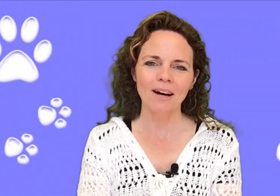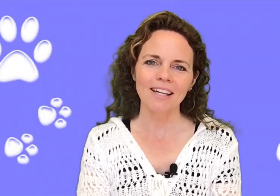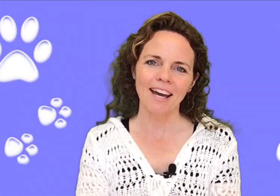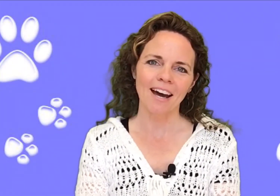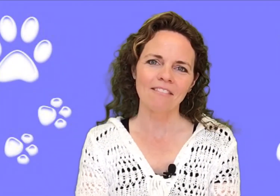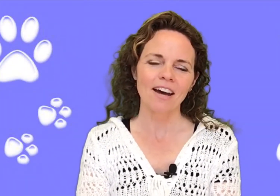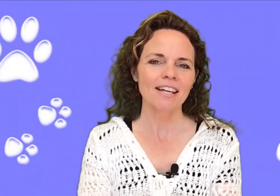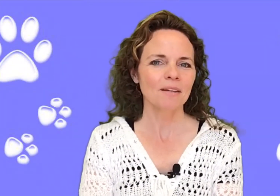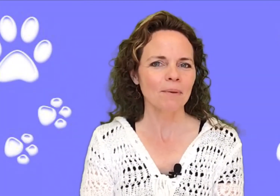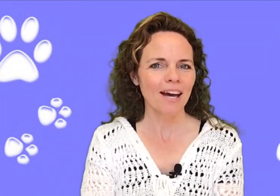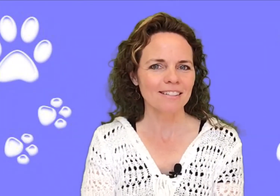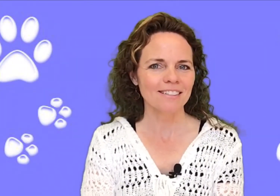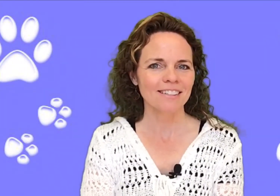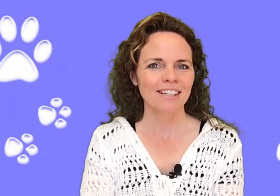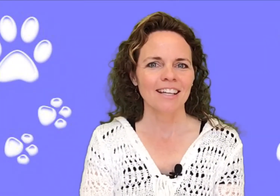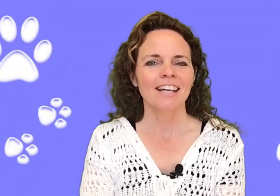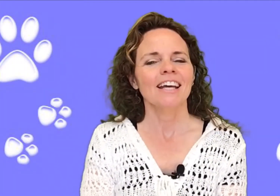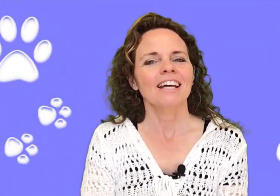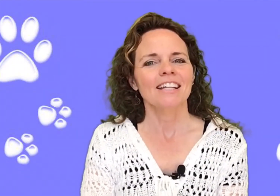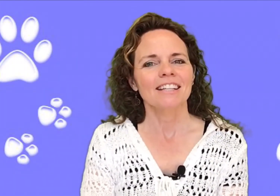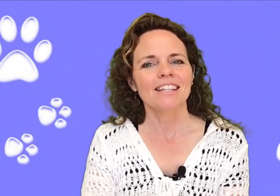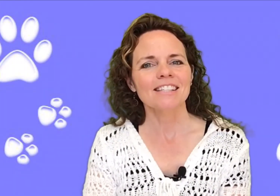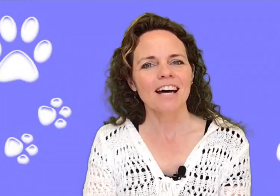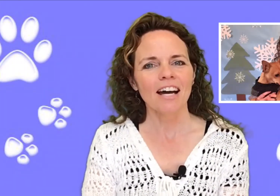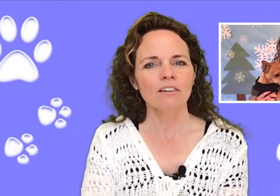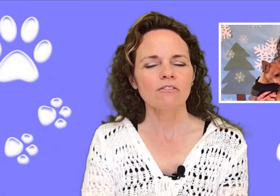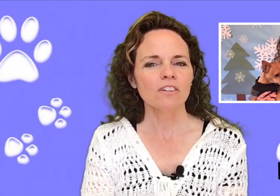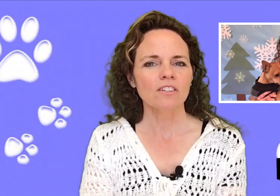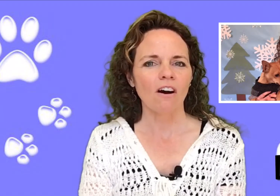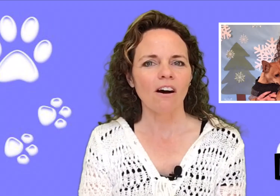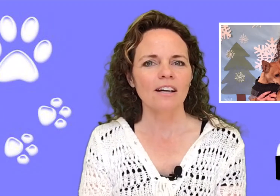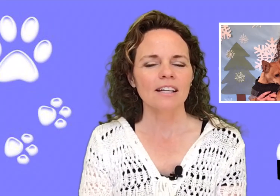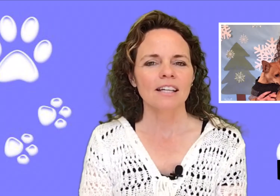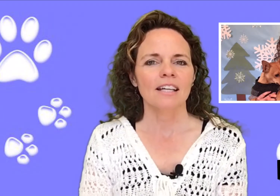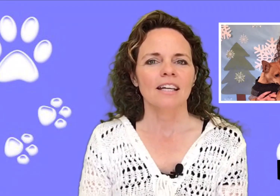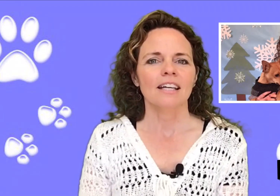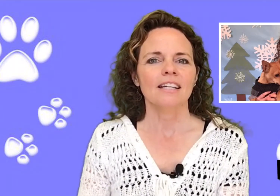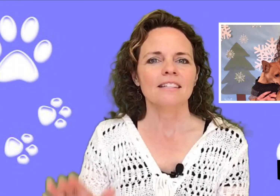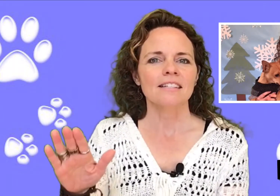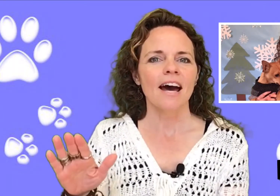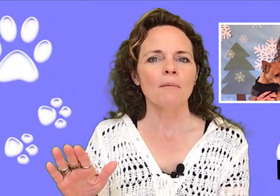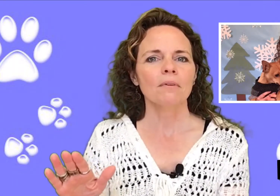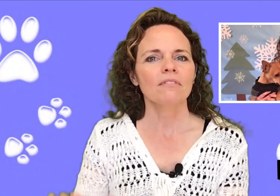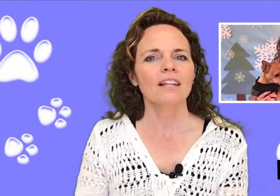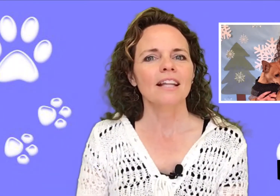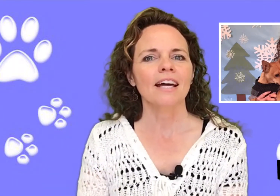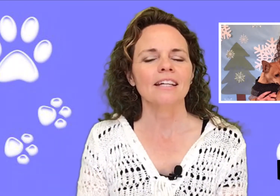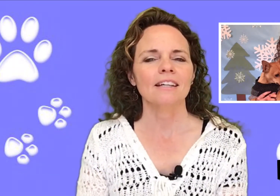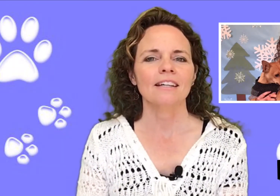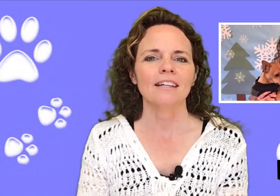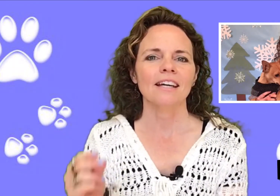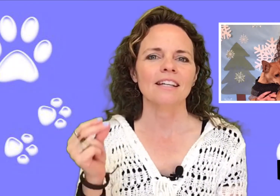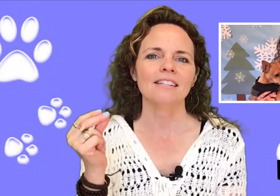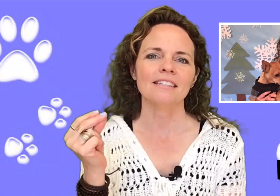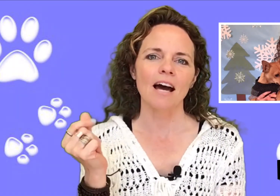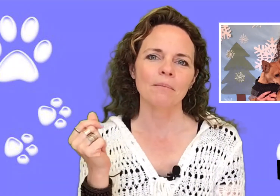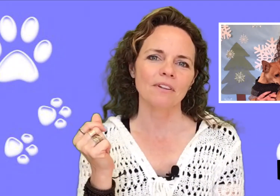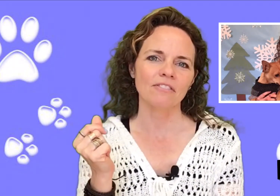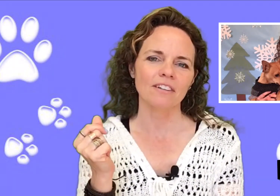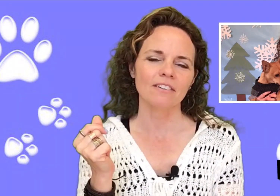have as a pet. The sign for dog is a tap of the leg and a snap of the fingers.